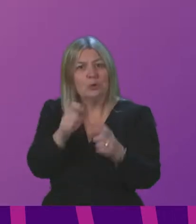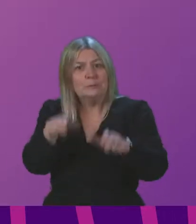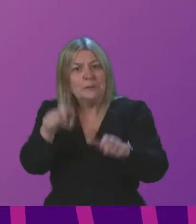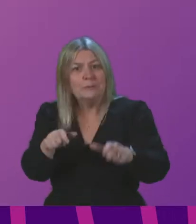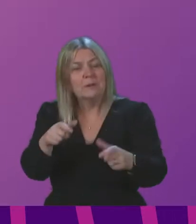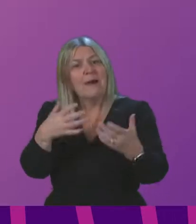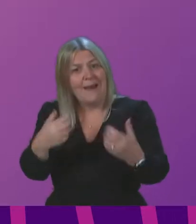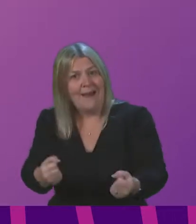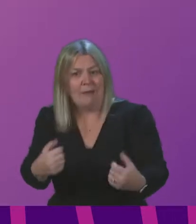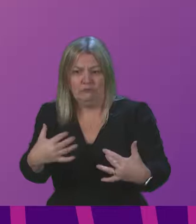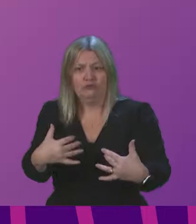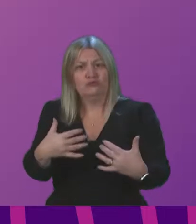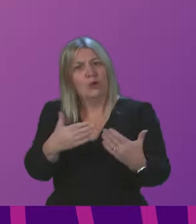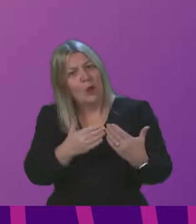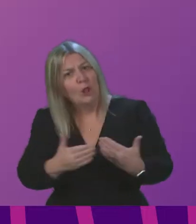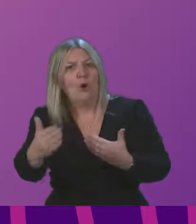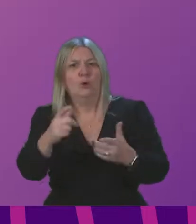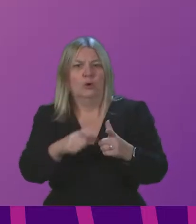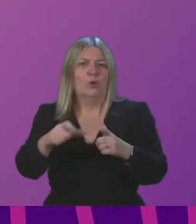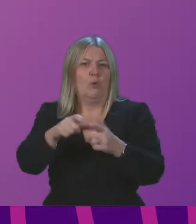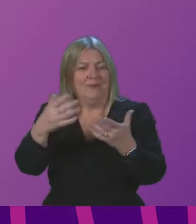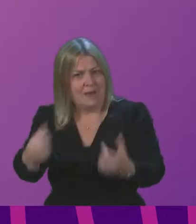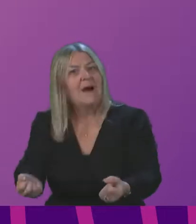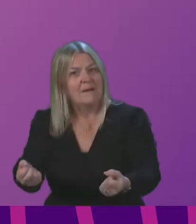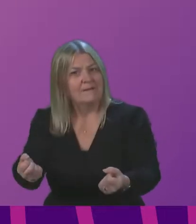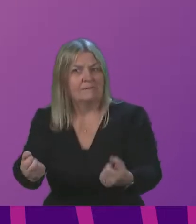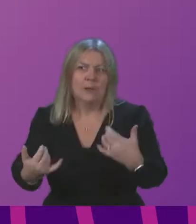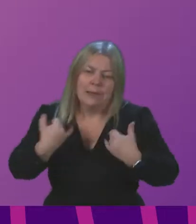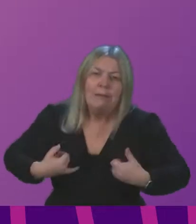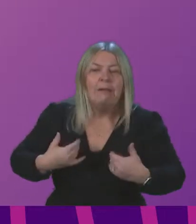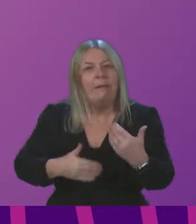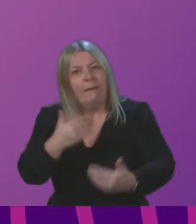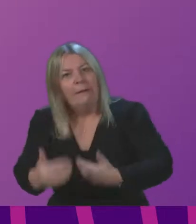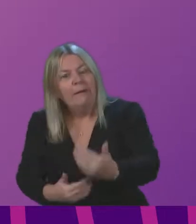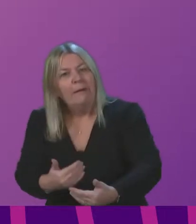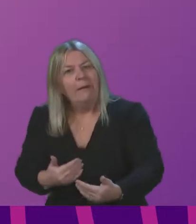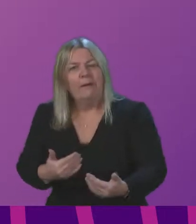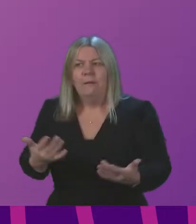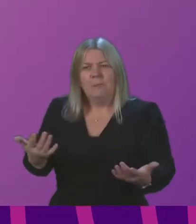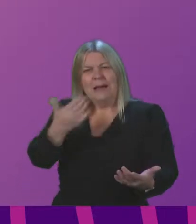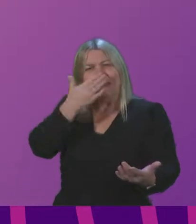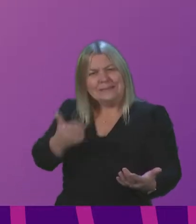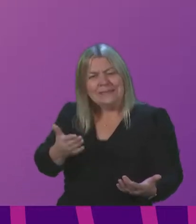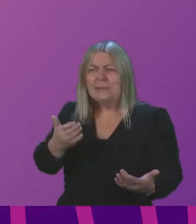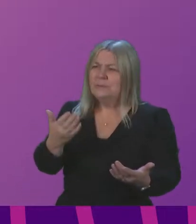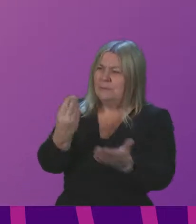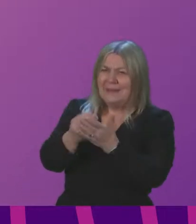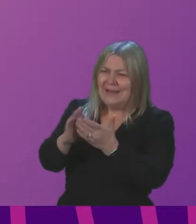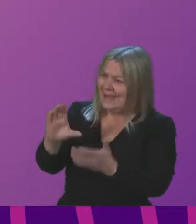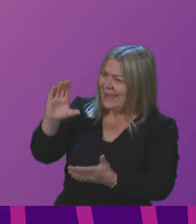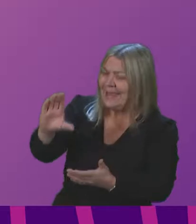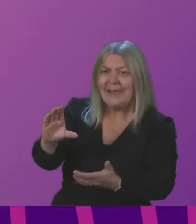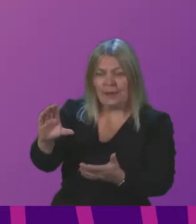I had a very productive meeting with Homs and Yusuf many months ago, but it does seem all this momentum has stalled. Whilst the announcement of money is welcome,